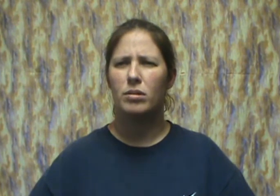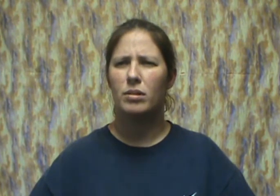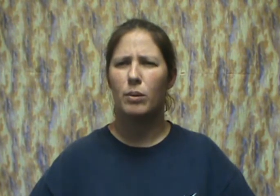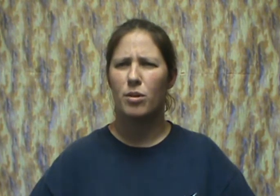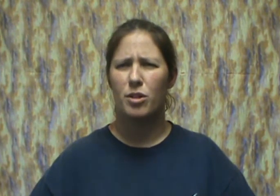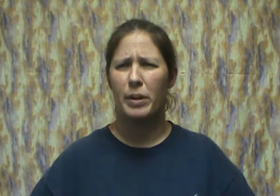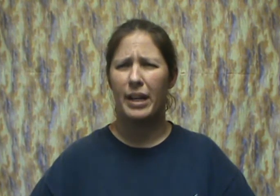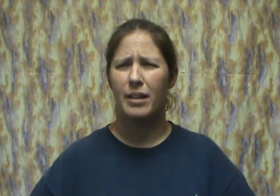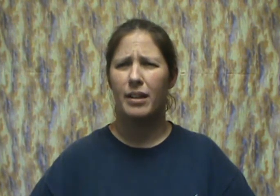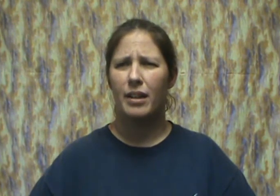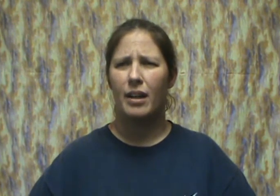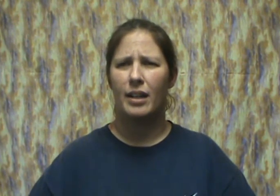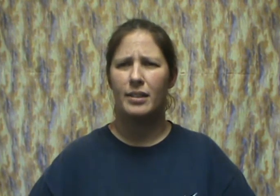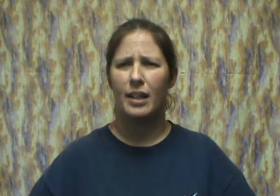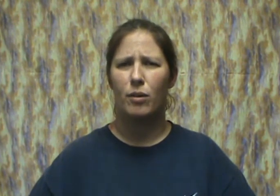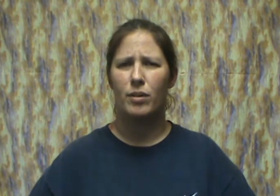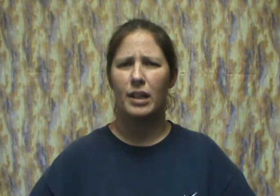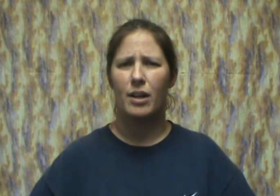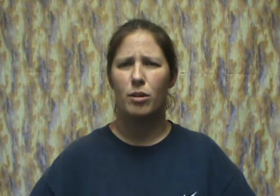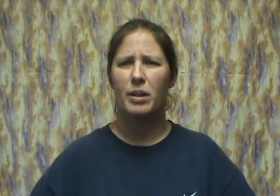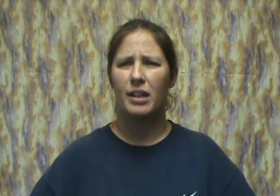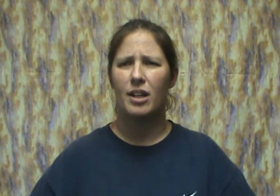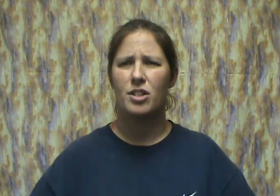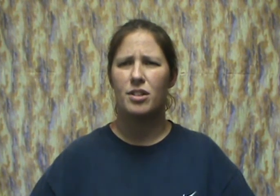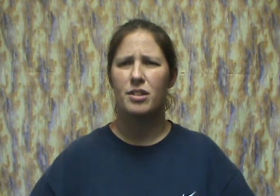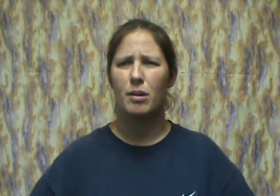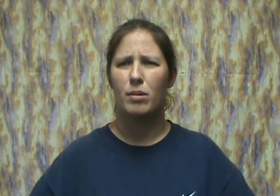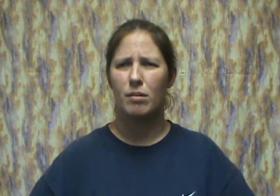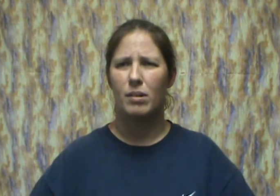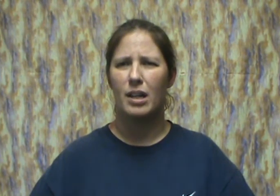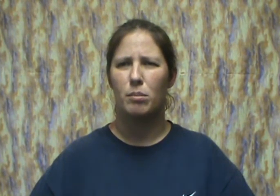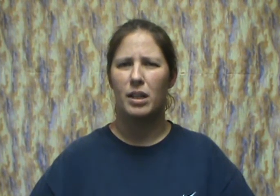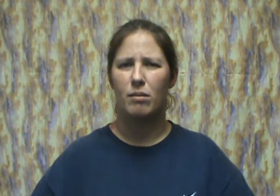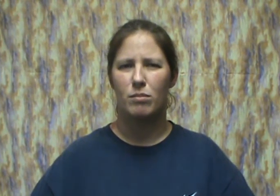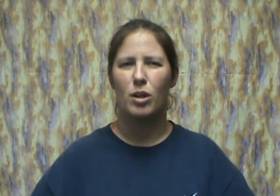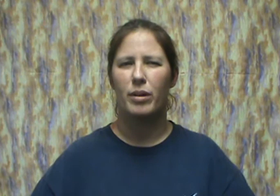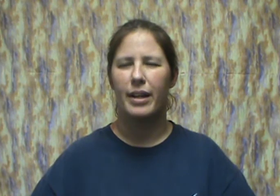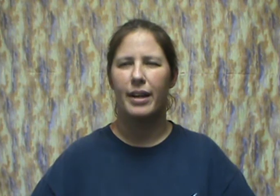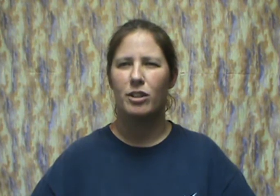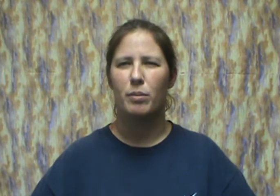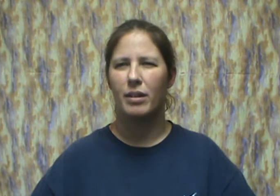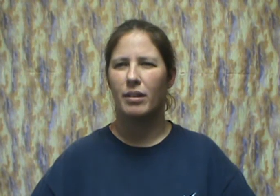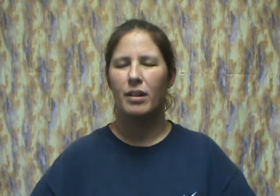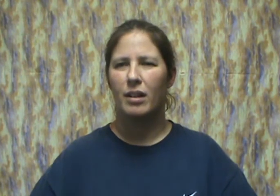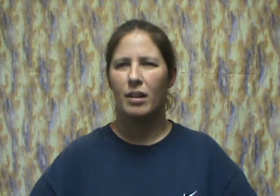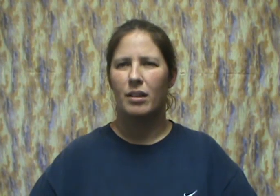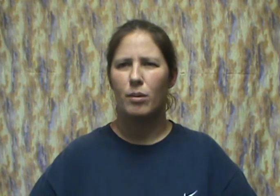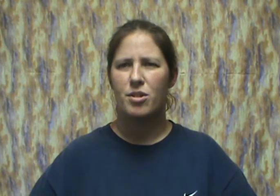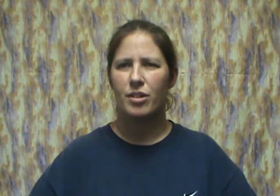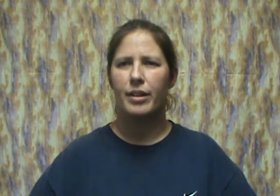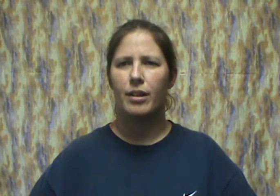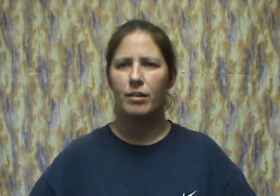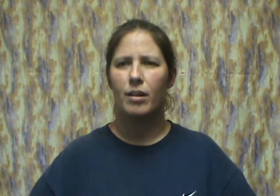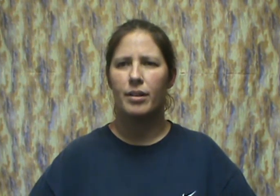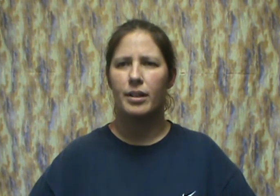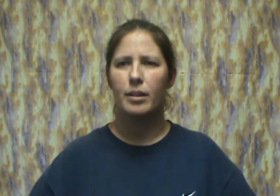They weren't so bad. I'd take over-the-counter medications. They would kind of be dull headaches, but they were still there all the time.